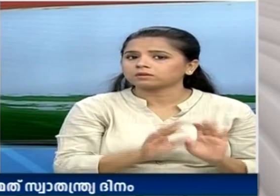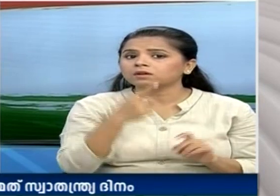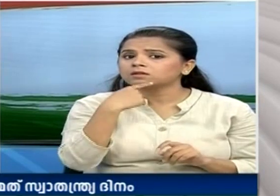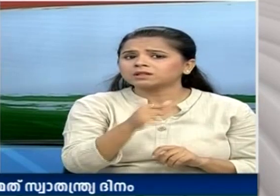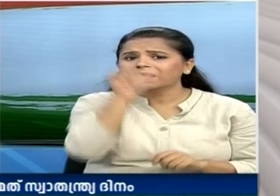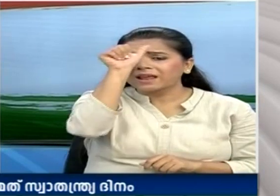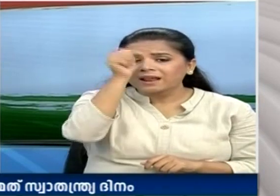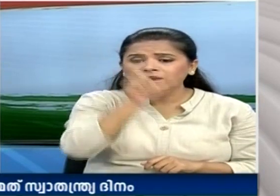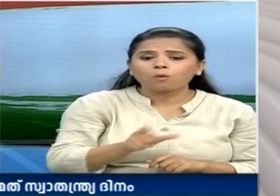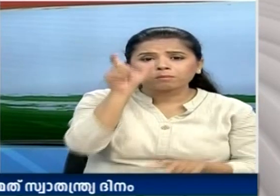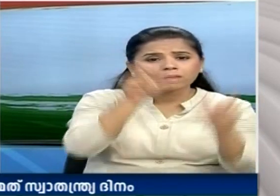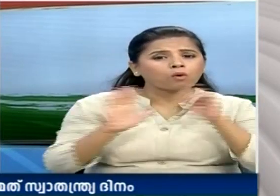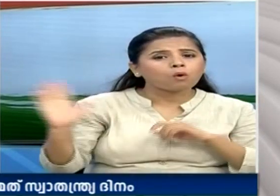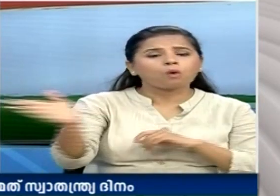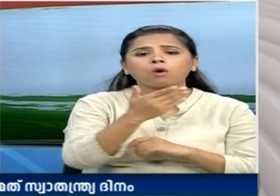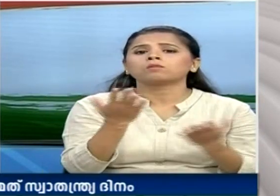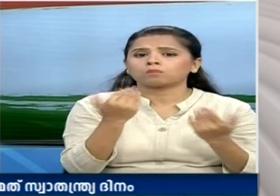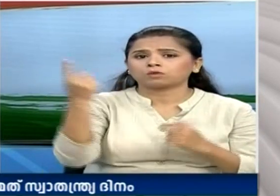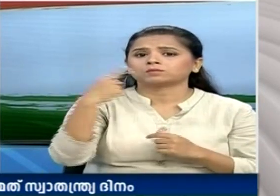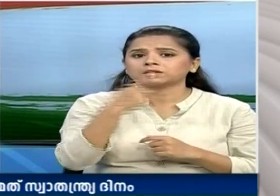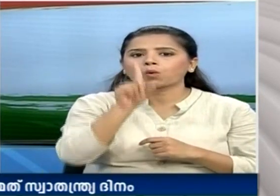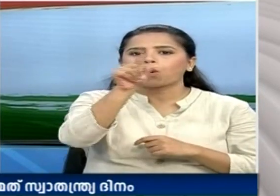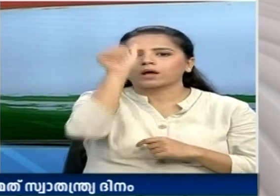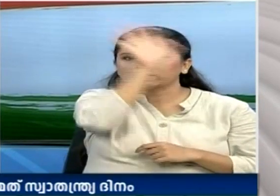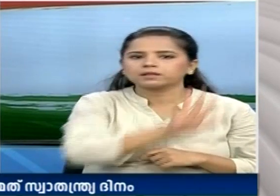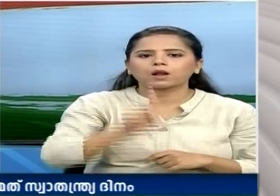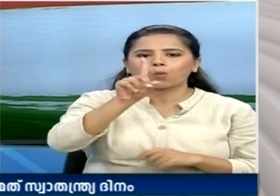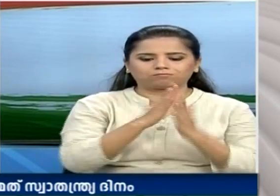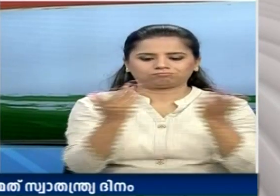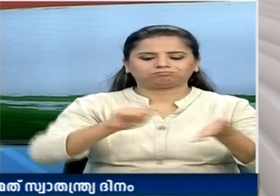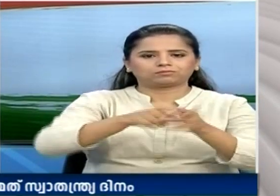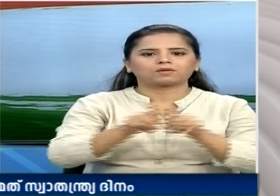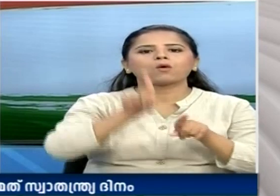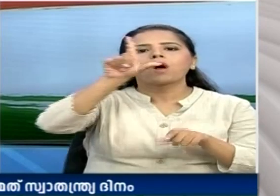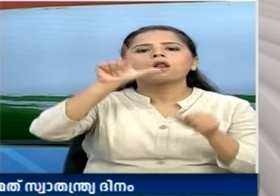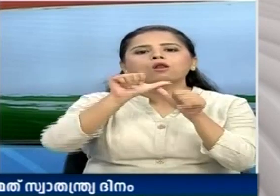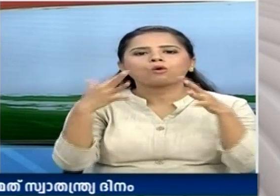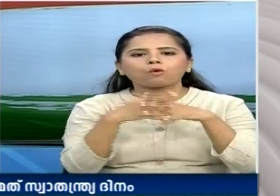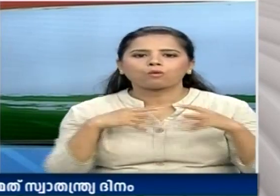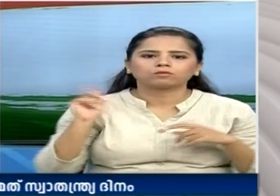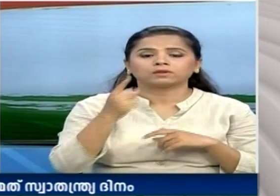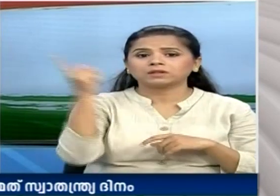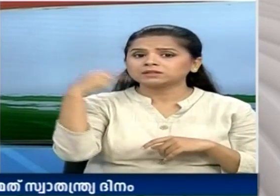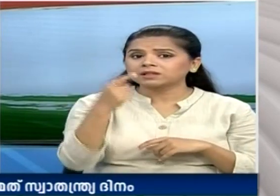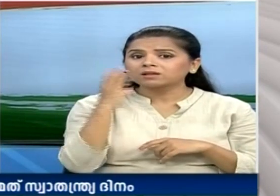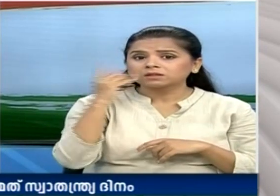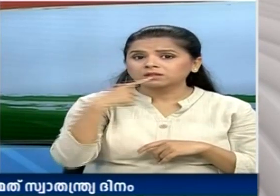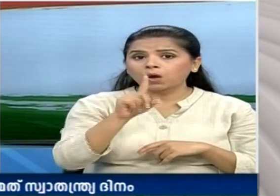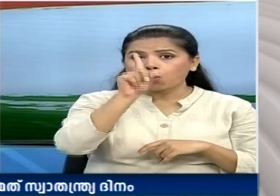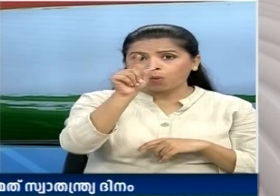can proudly say one nation, one constitution. The Prime Minister says that now the idea of one nation, one election should be